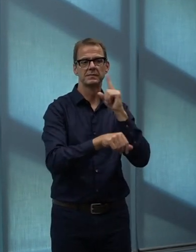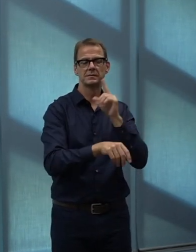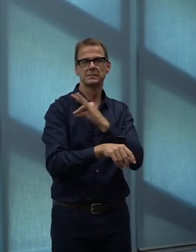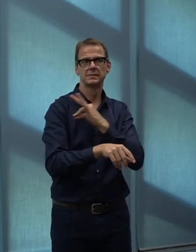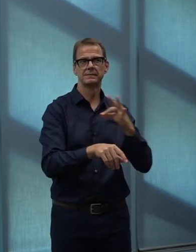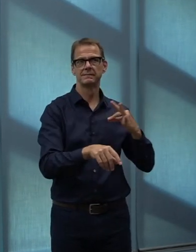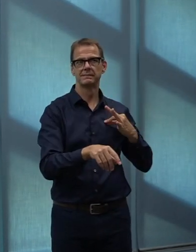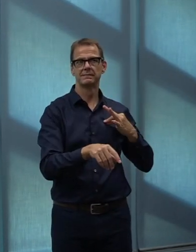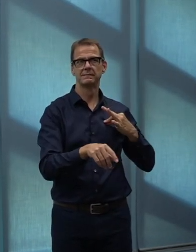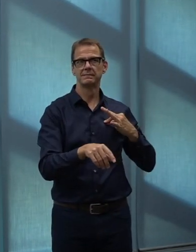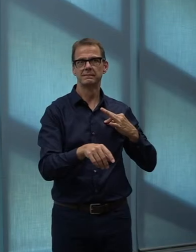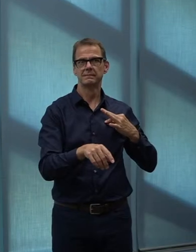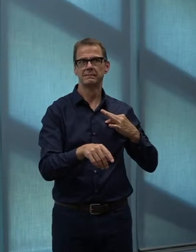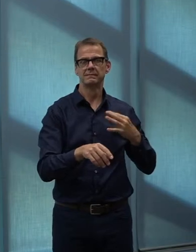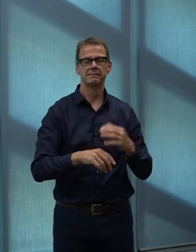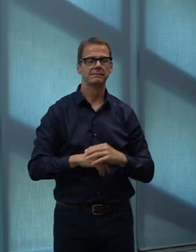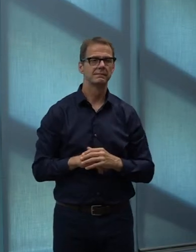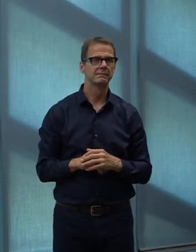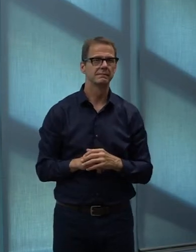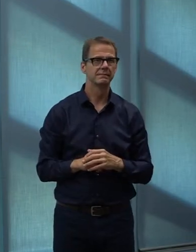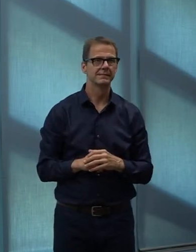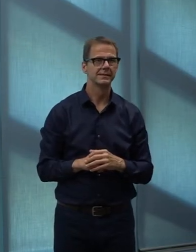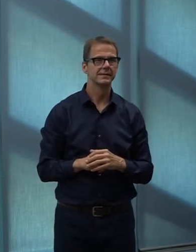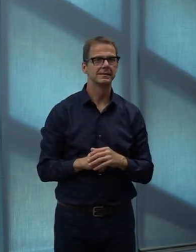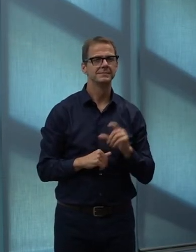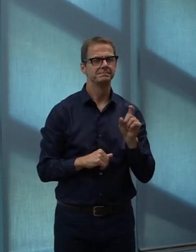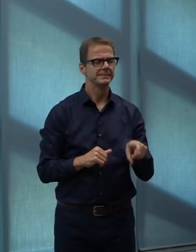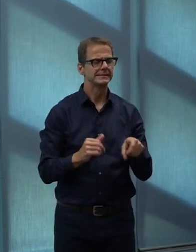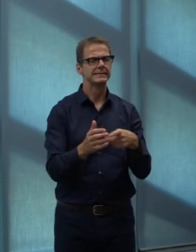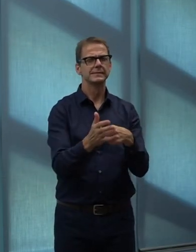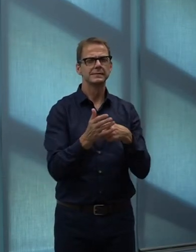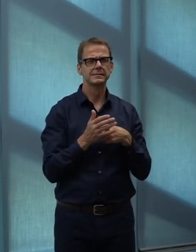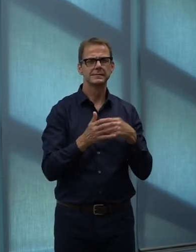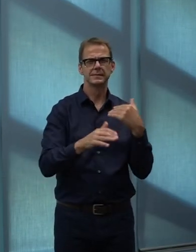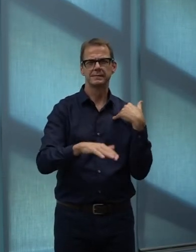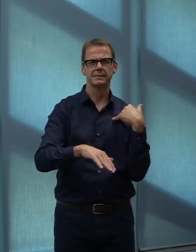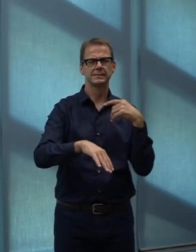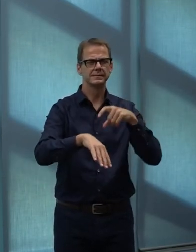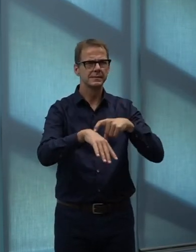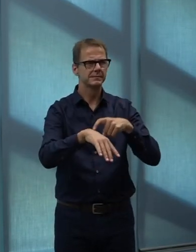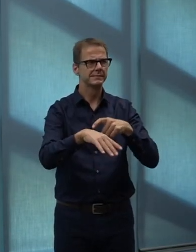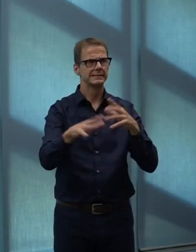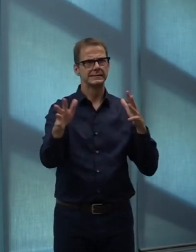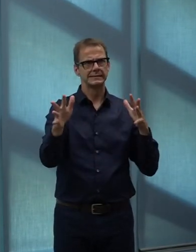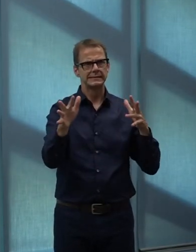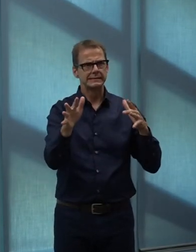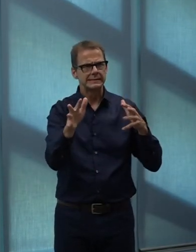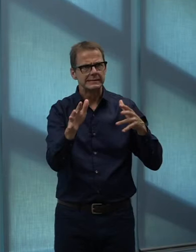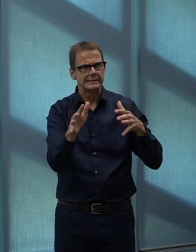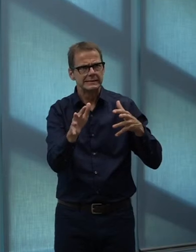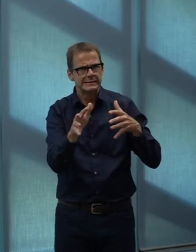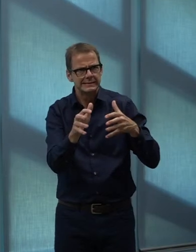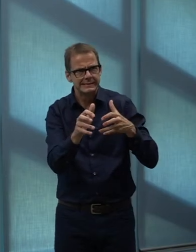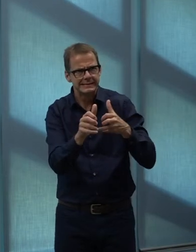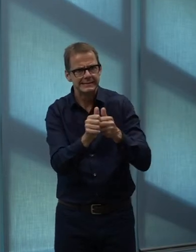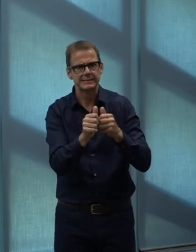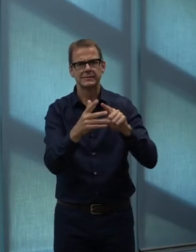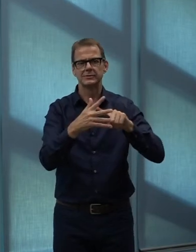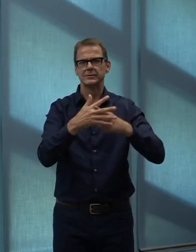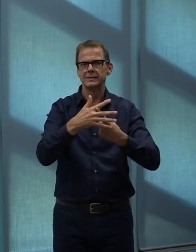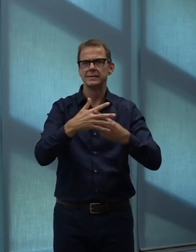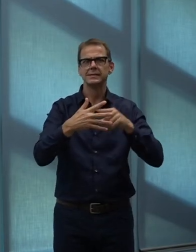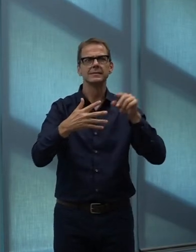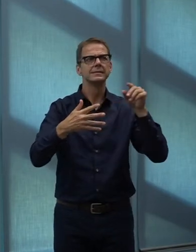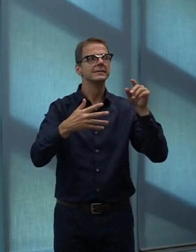time for our crews to catch up on deferred maintenance. However, Edmontonians should notice an increase in moving activity beginning in